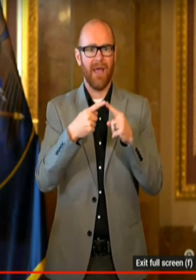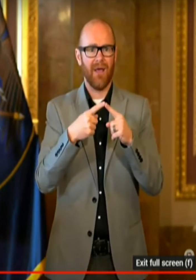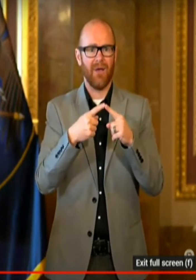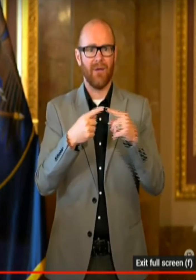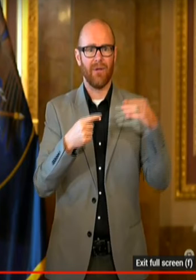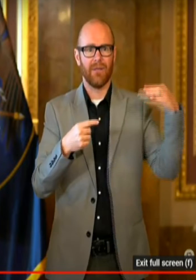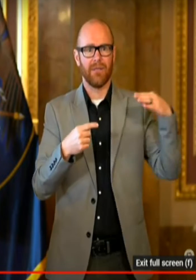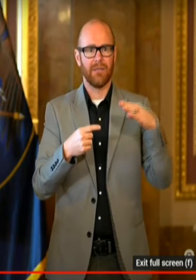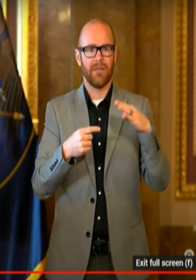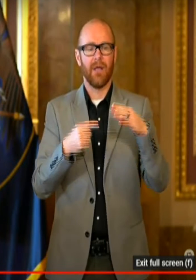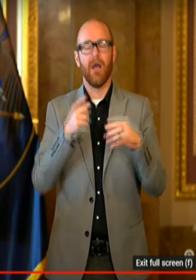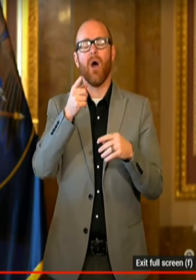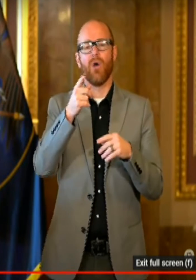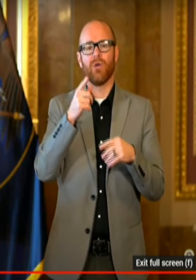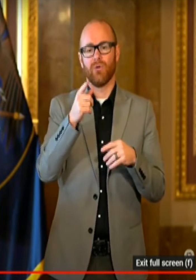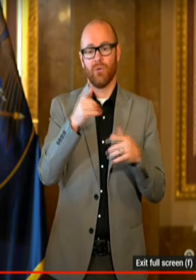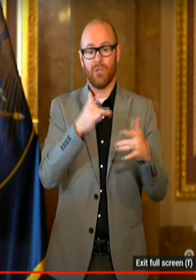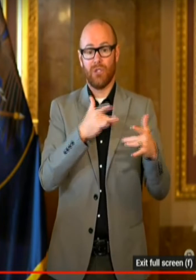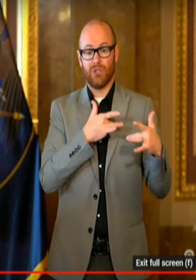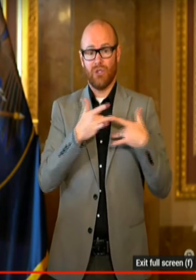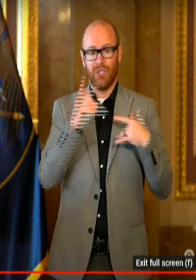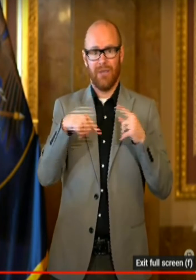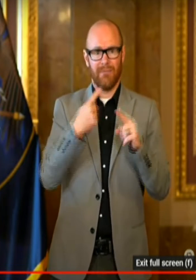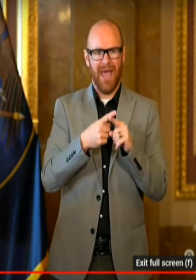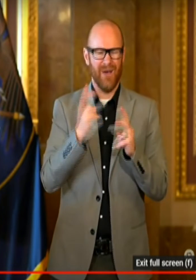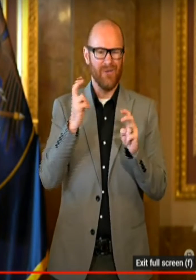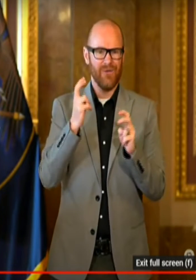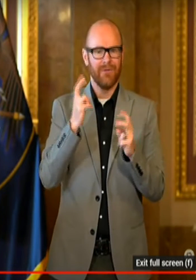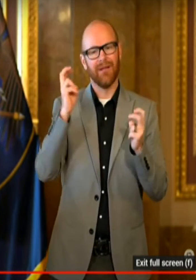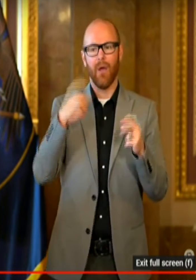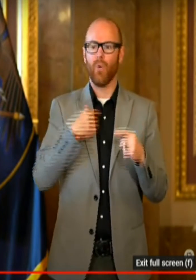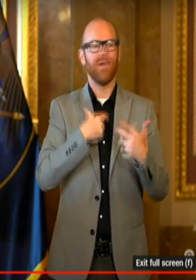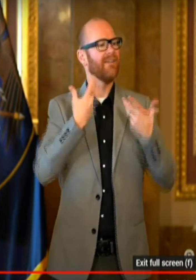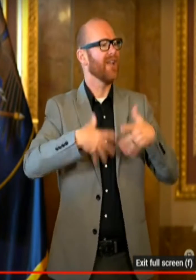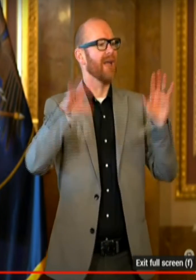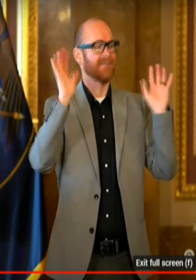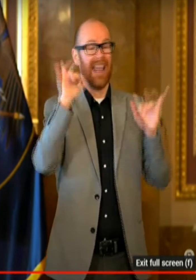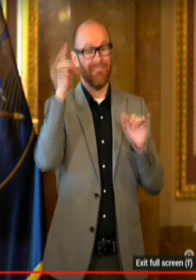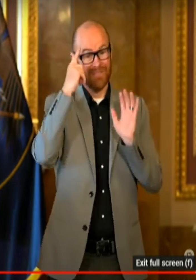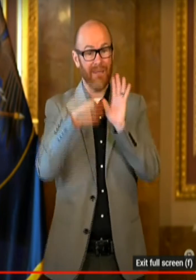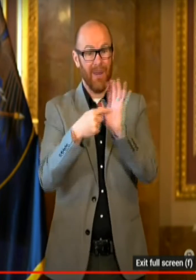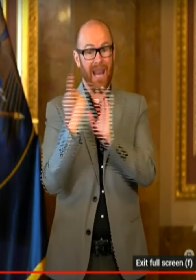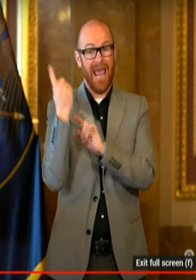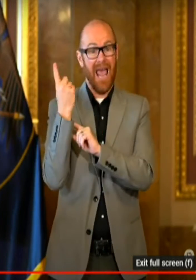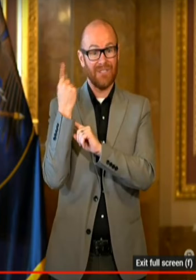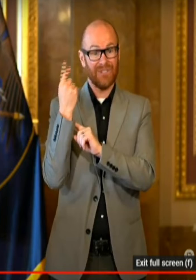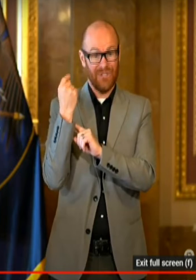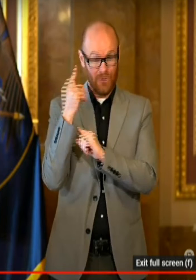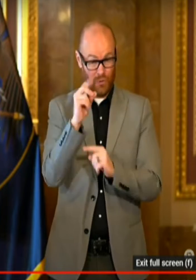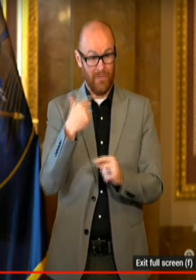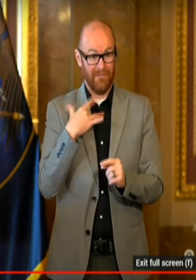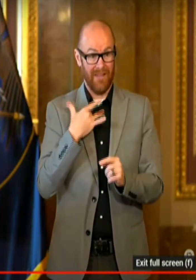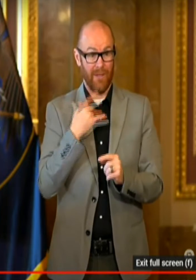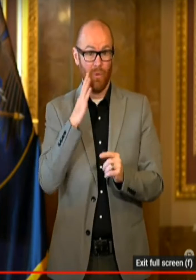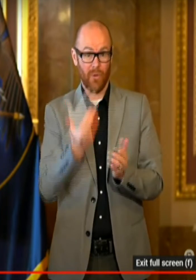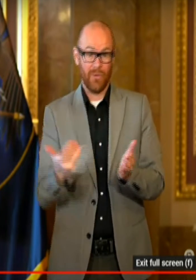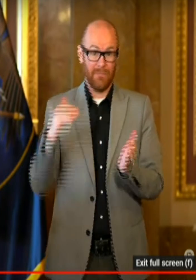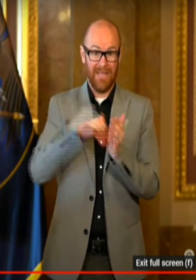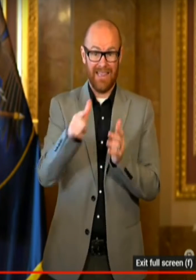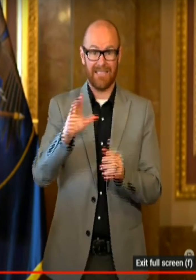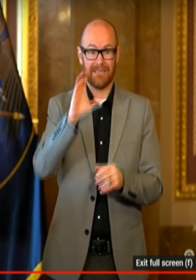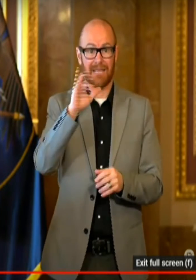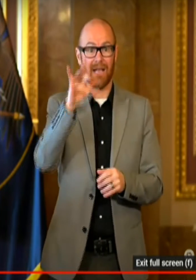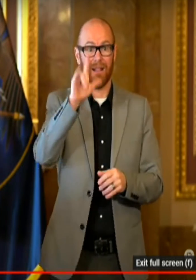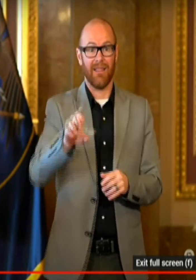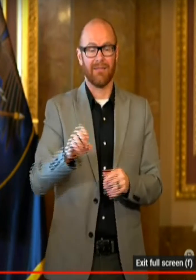I mean, we cleared the end game last year, and then we saw a huge surge in cases. Sure. Are just going to repeat this cycle? Well, we don't